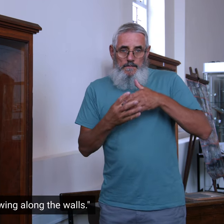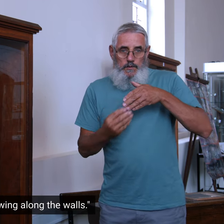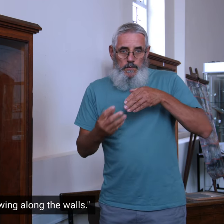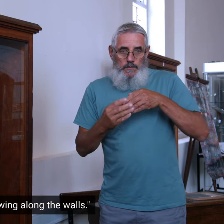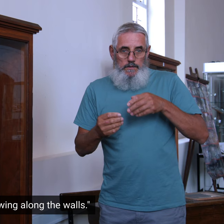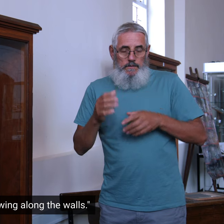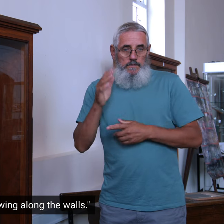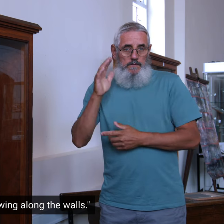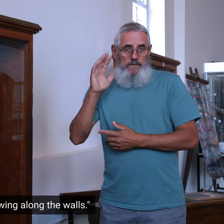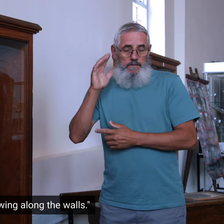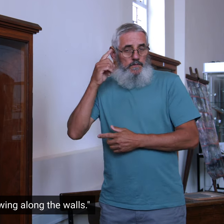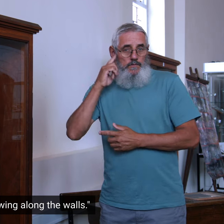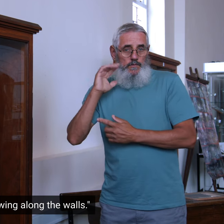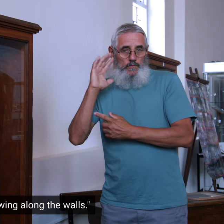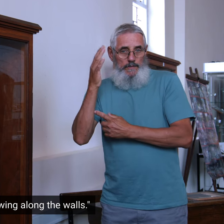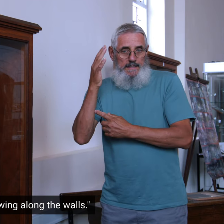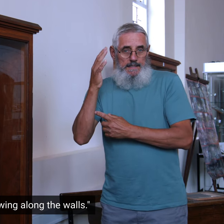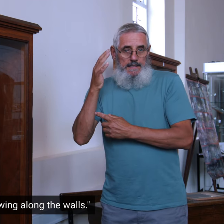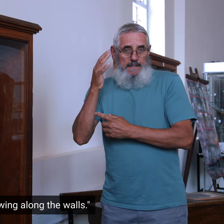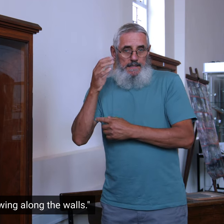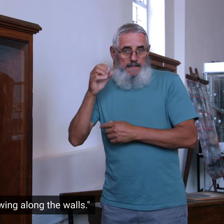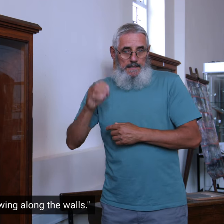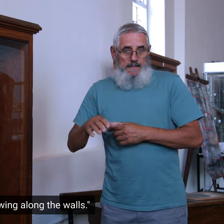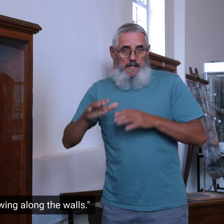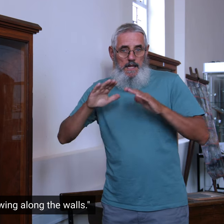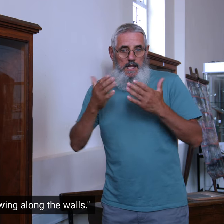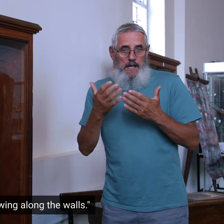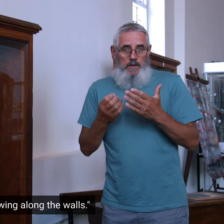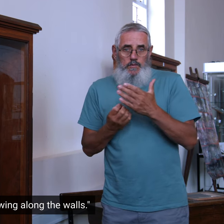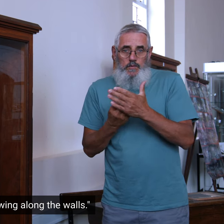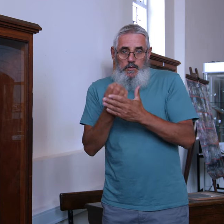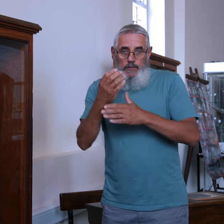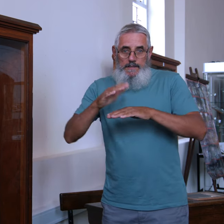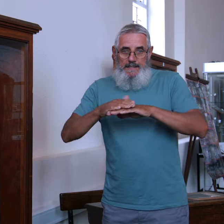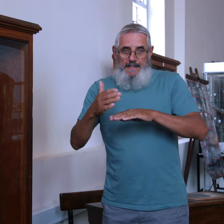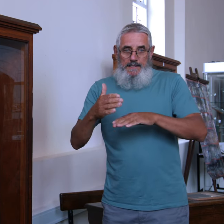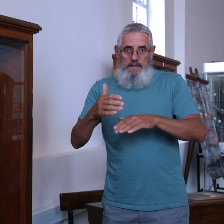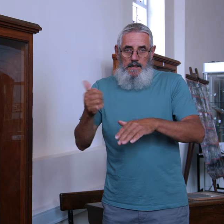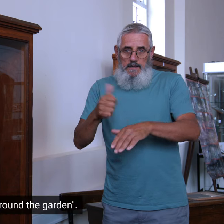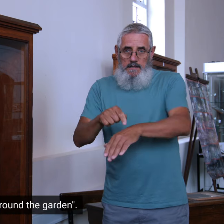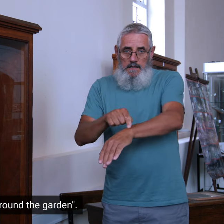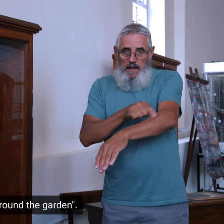are growing along the walls.